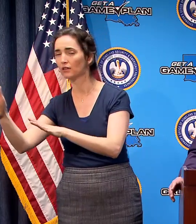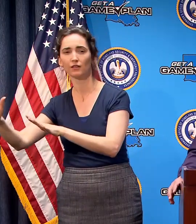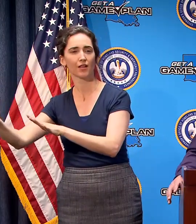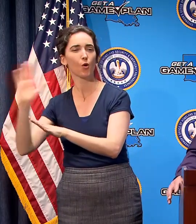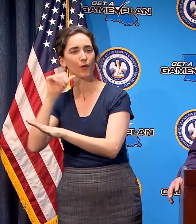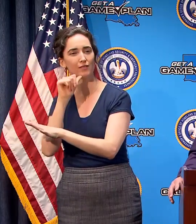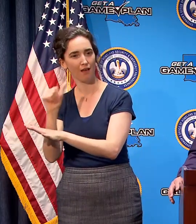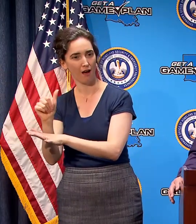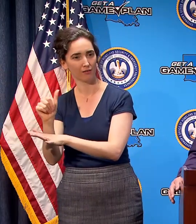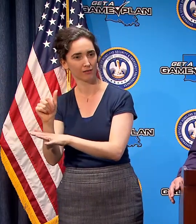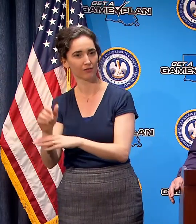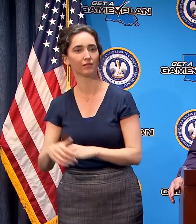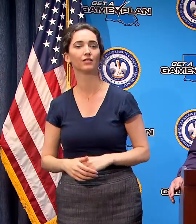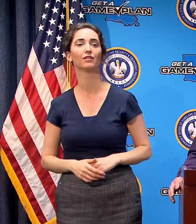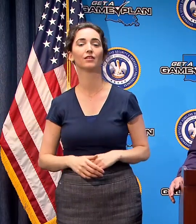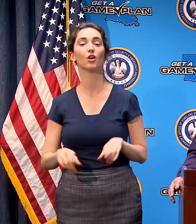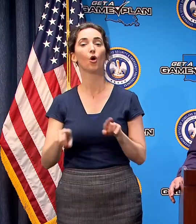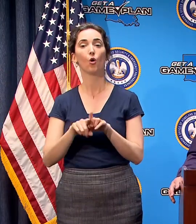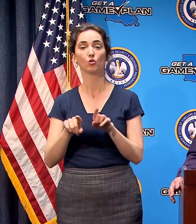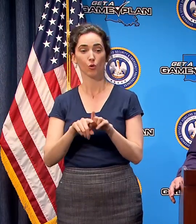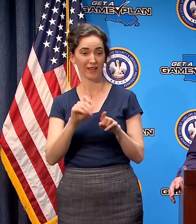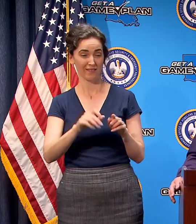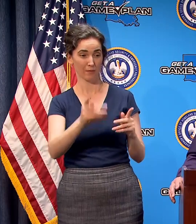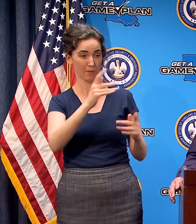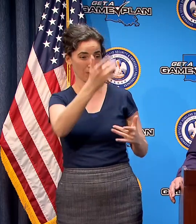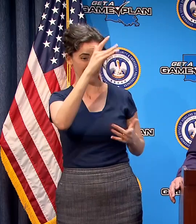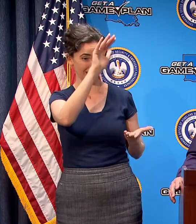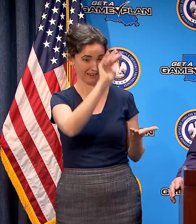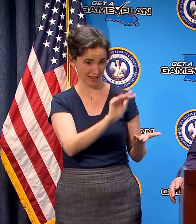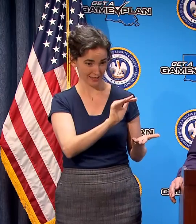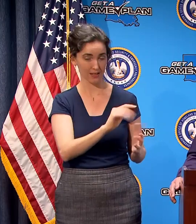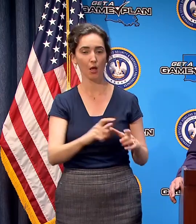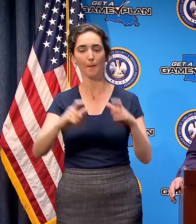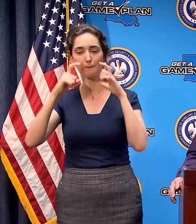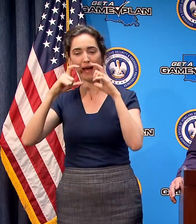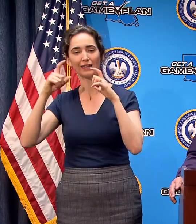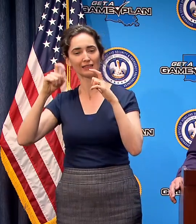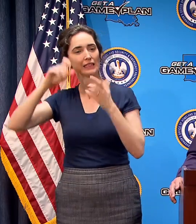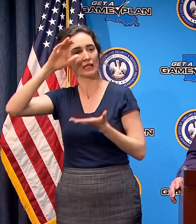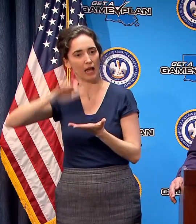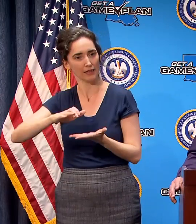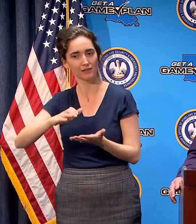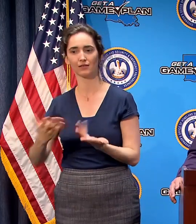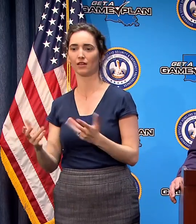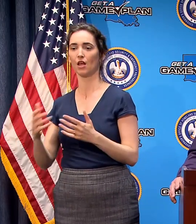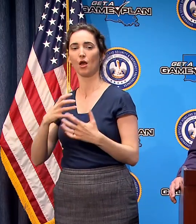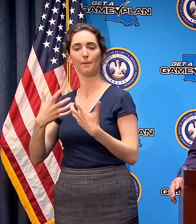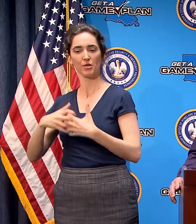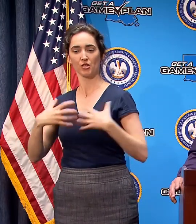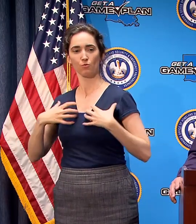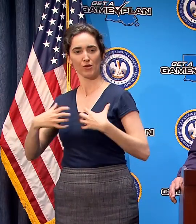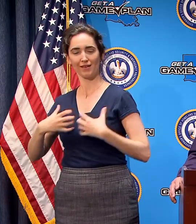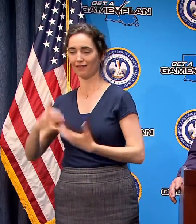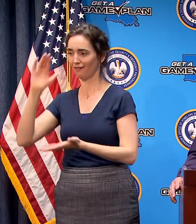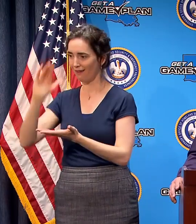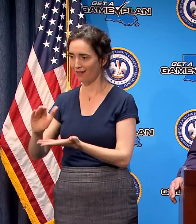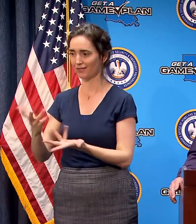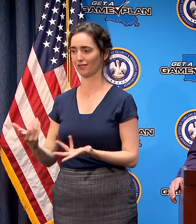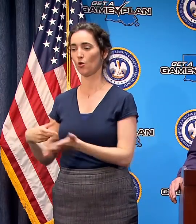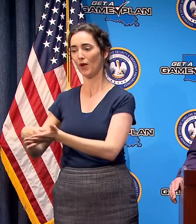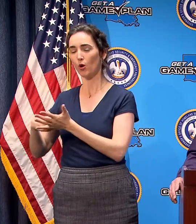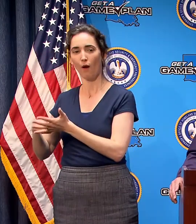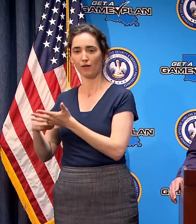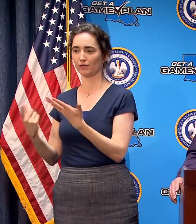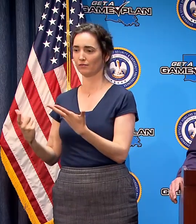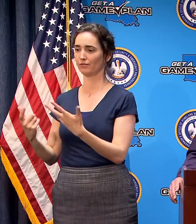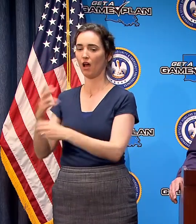the less masks we're going to need the less ventilators we're going to need the less hospital beds the less nurses and doctors and so forth